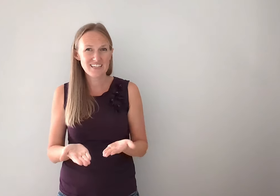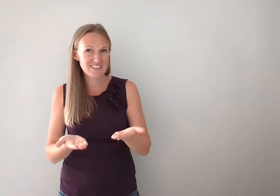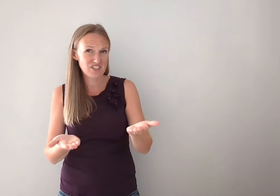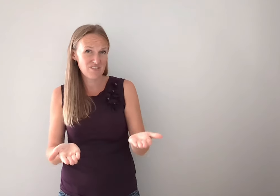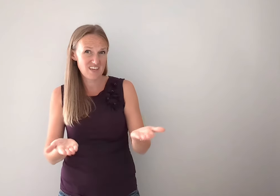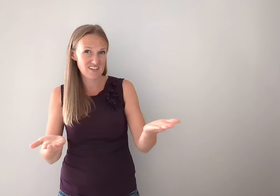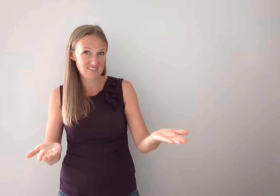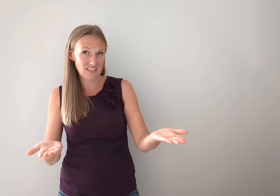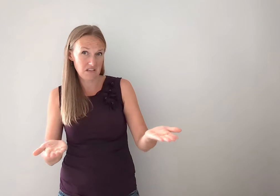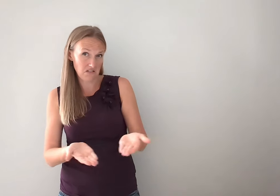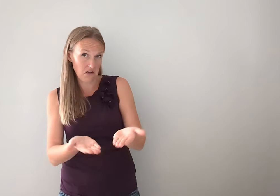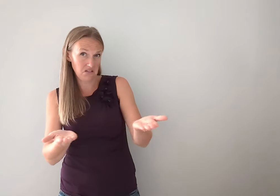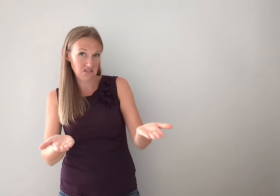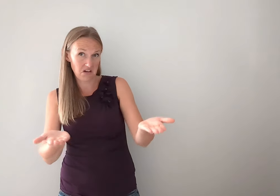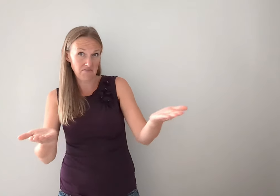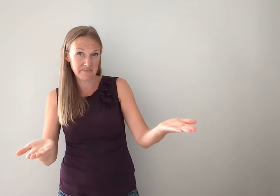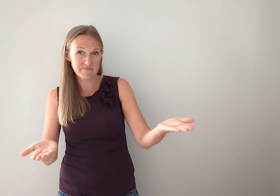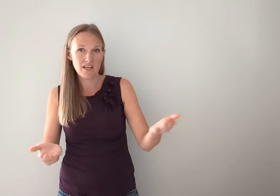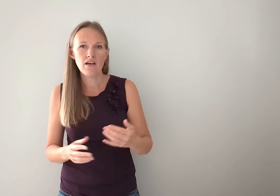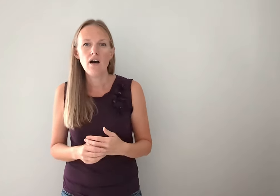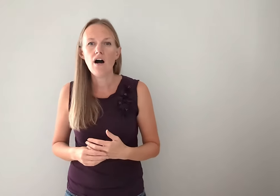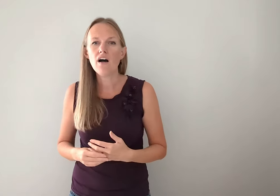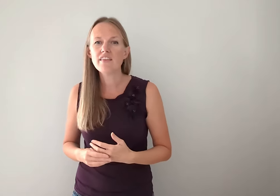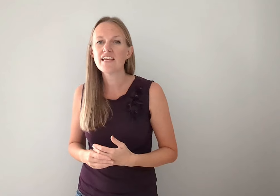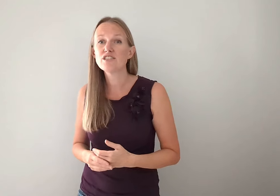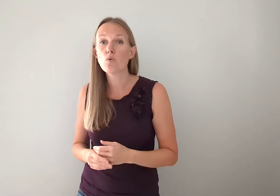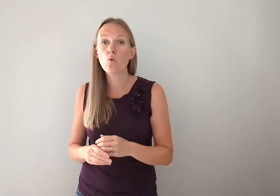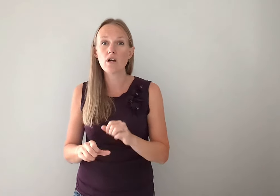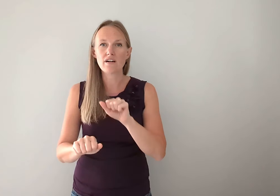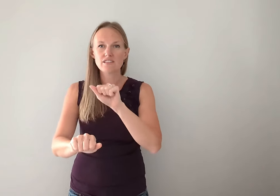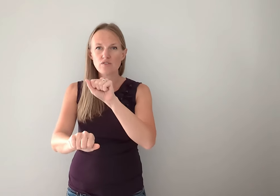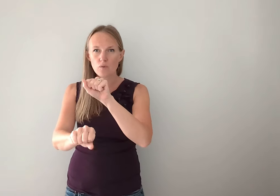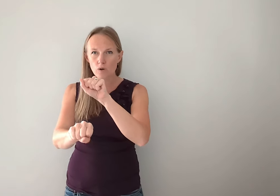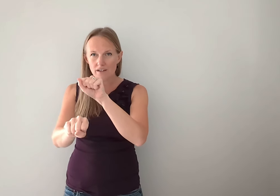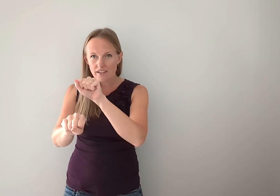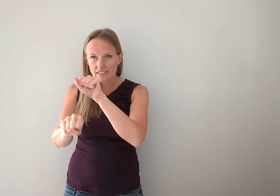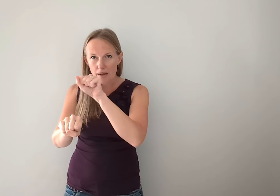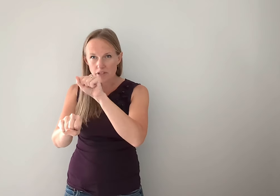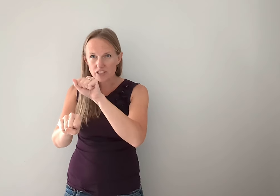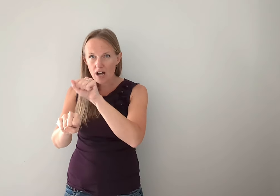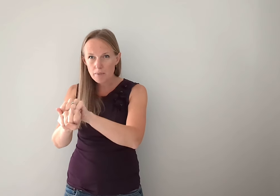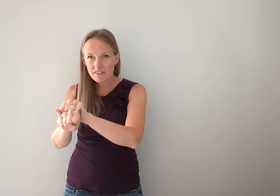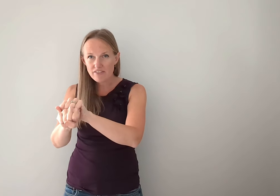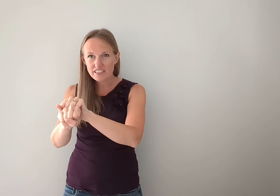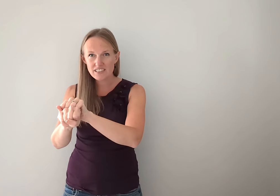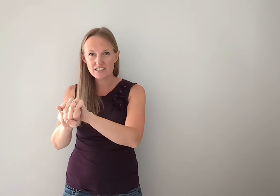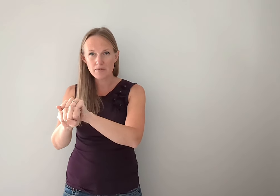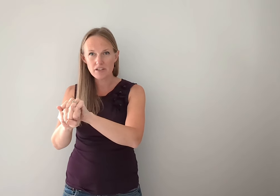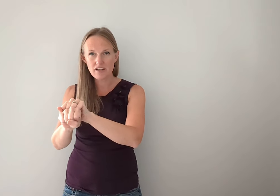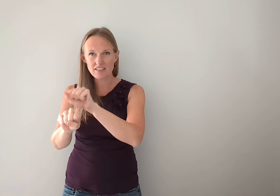Just kind of show things like this. All this stuff. All things work. So for work, you tap your dominant fist on top of your non